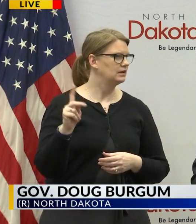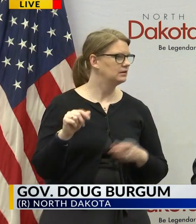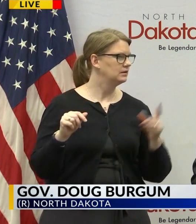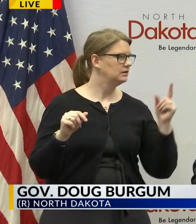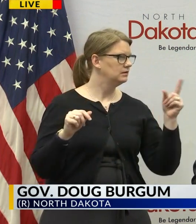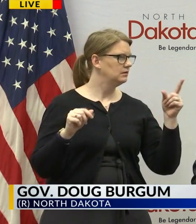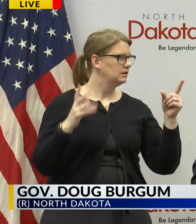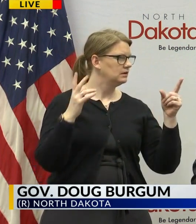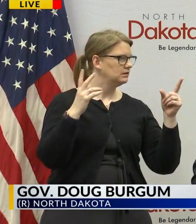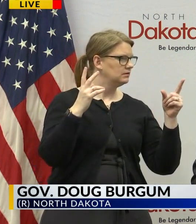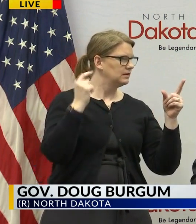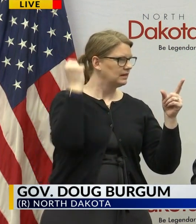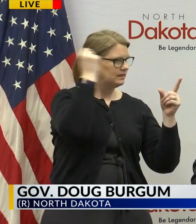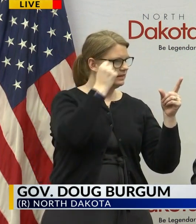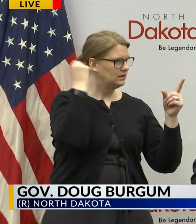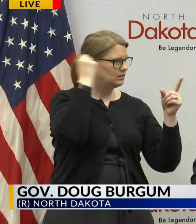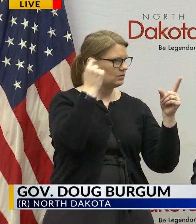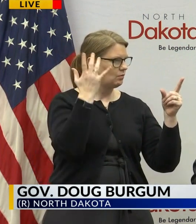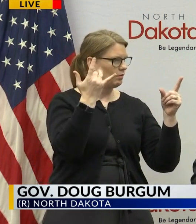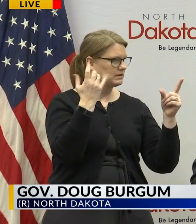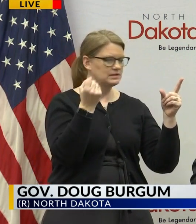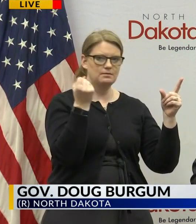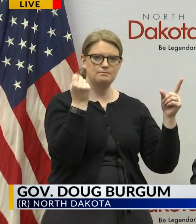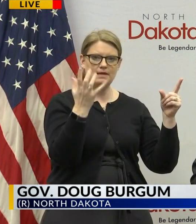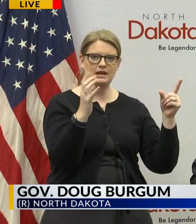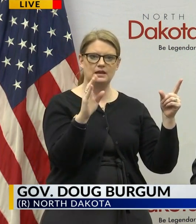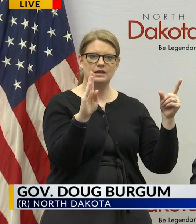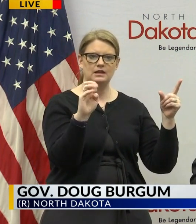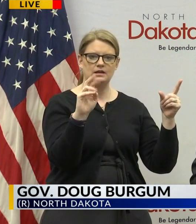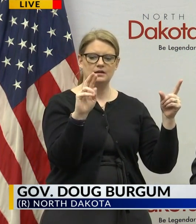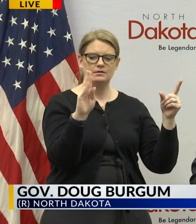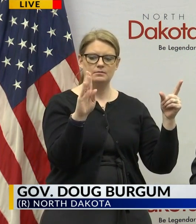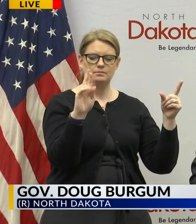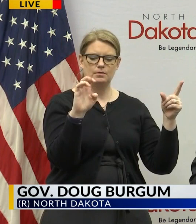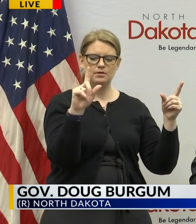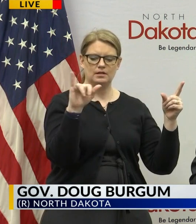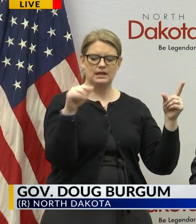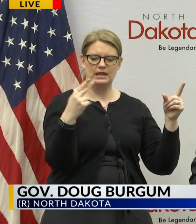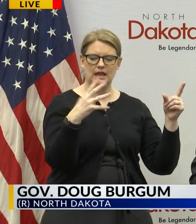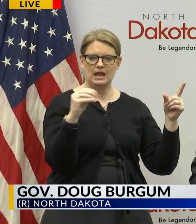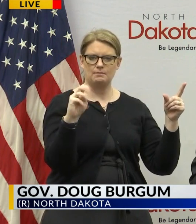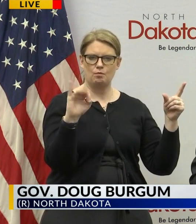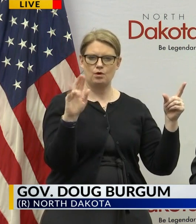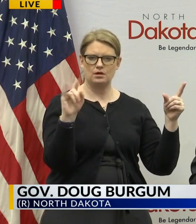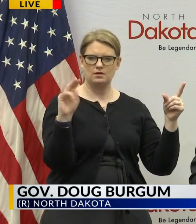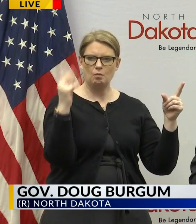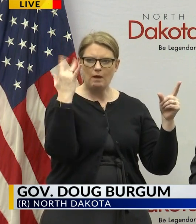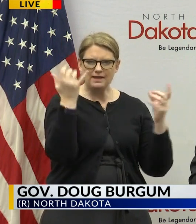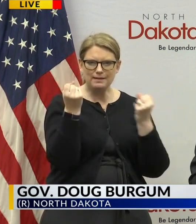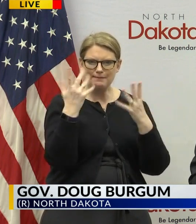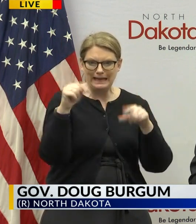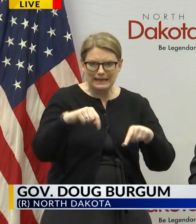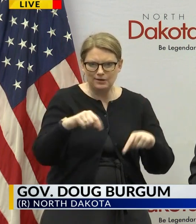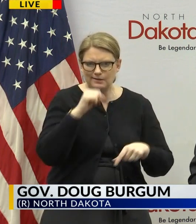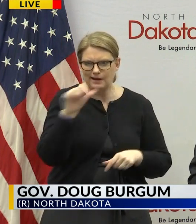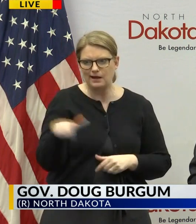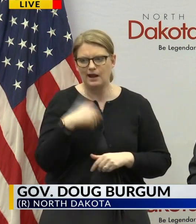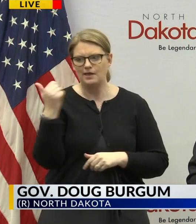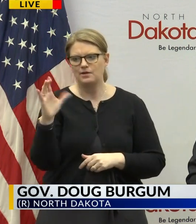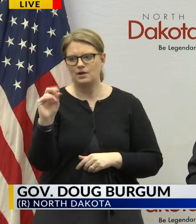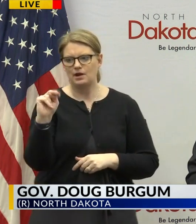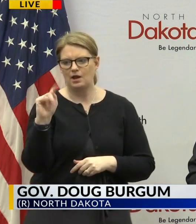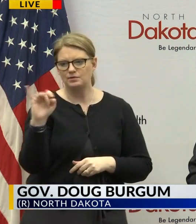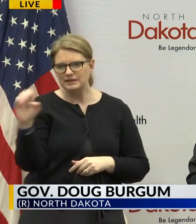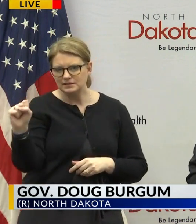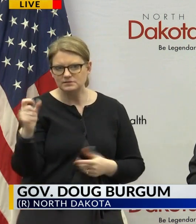the question was